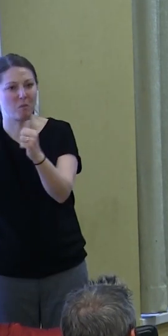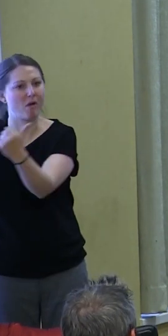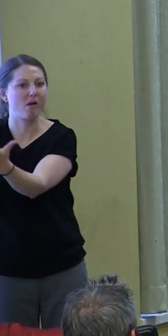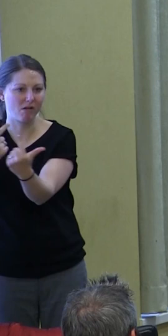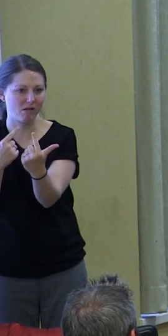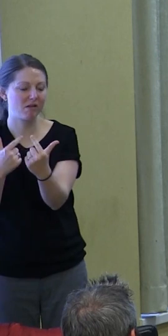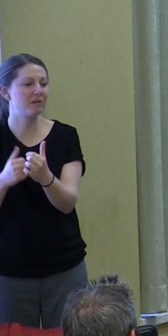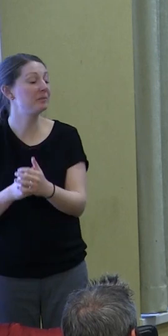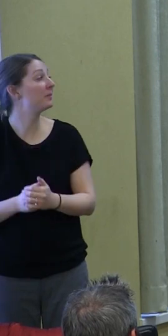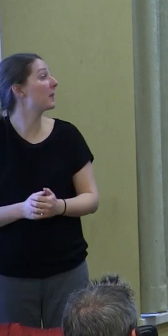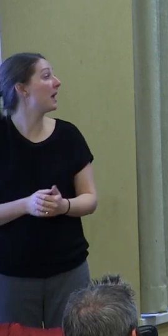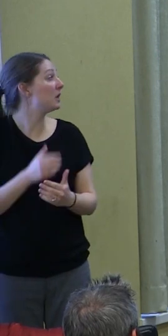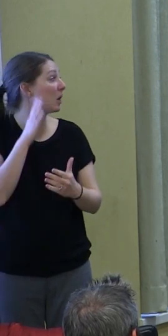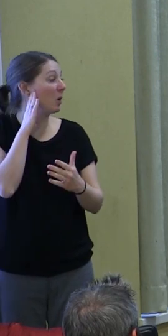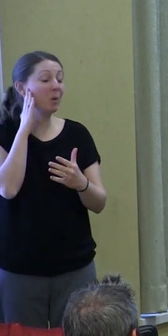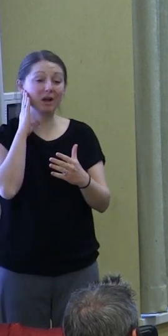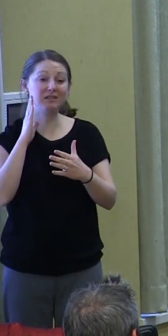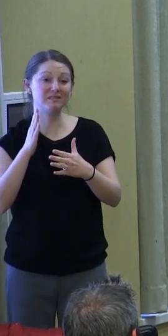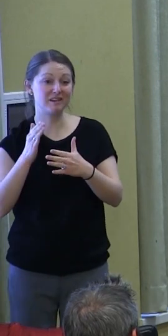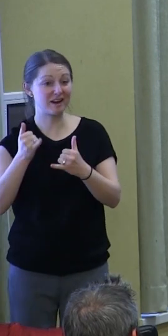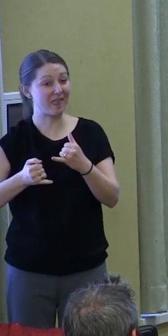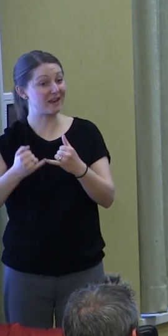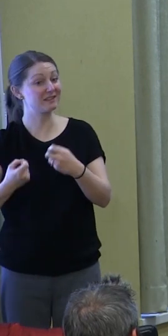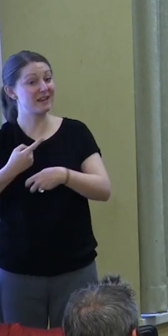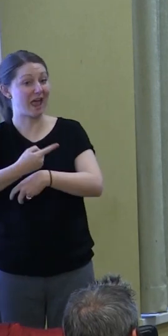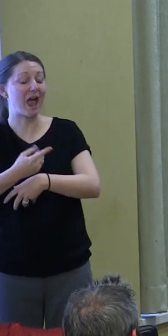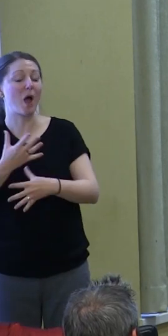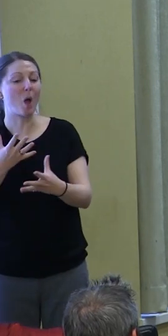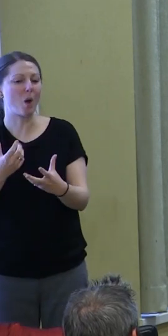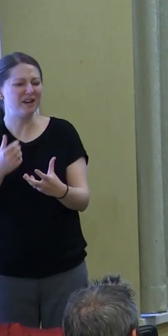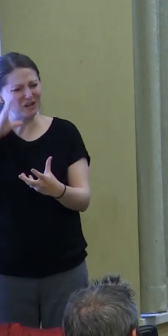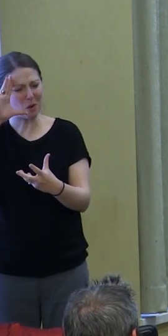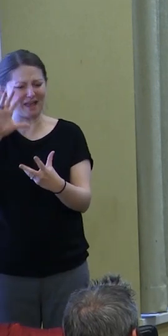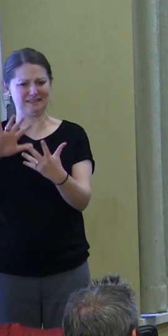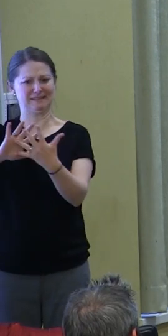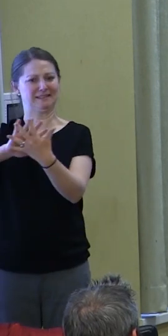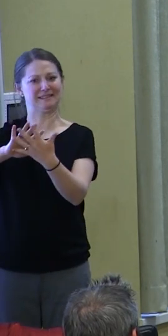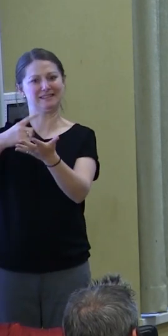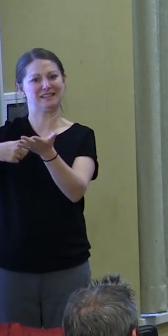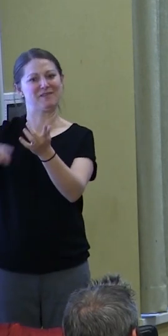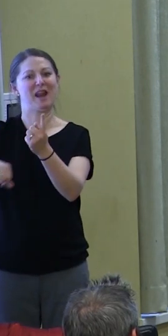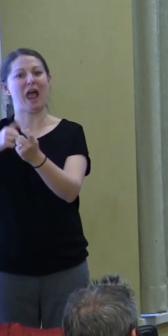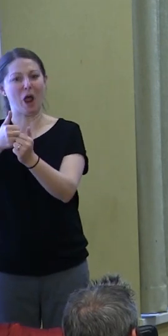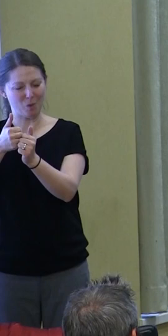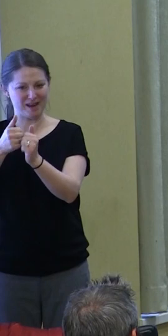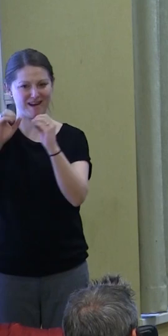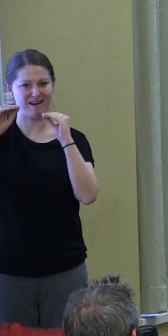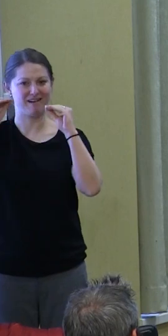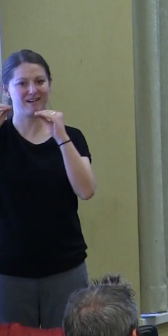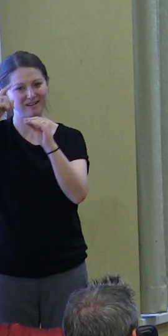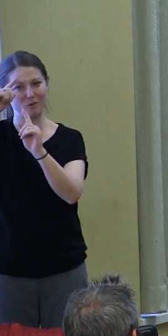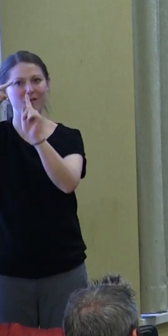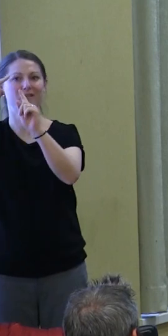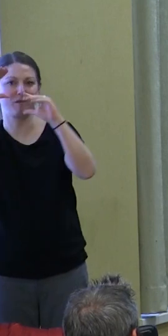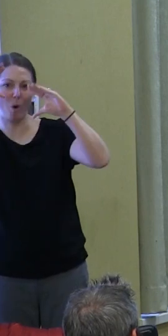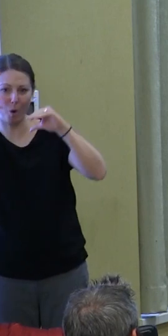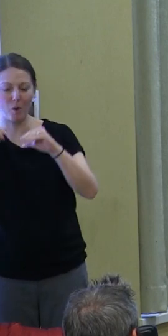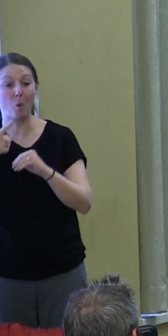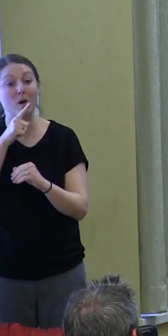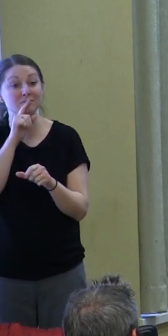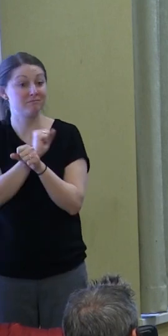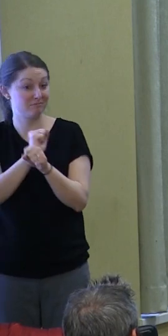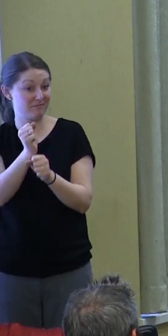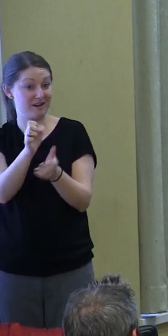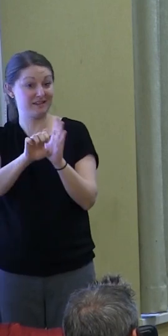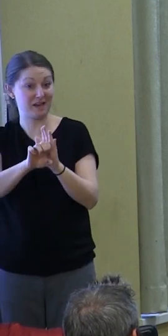So I want to close out today. A lot of this has been kind of vague discussions of how to educate for hope. And I want to give you one concrete example of